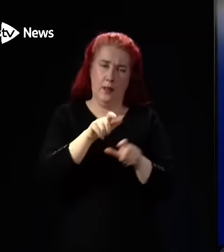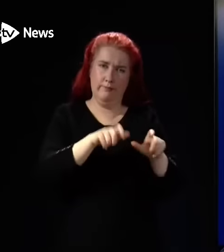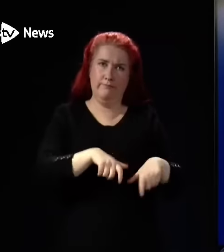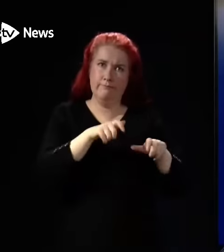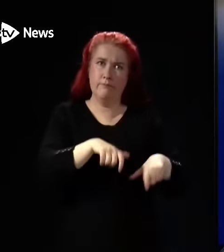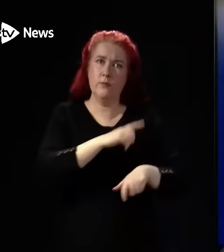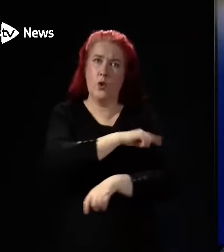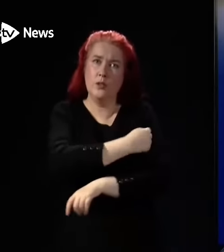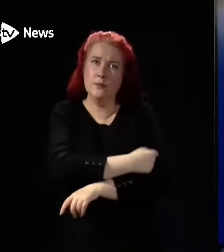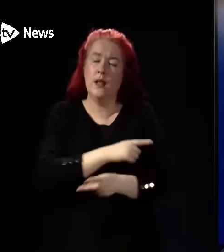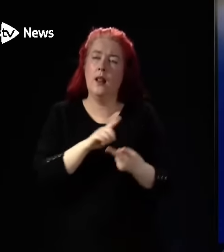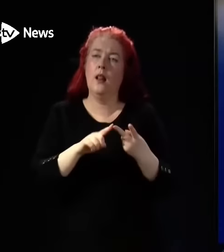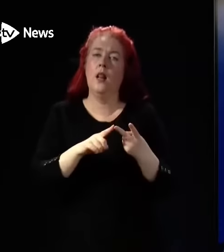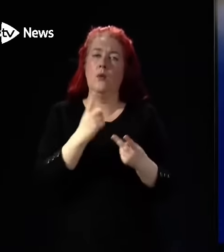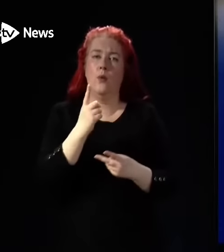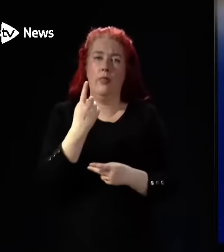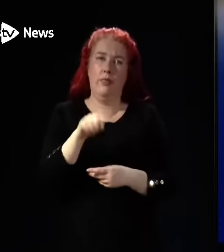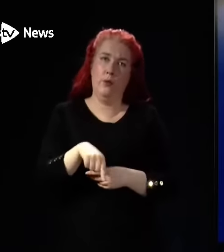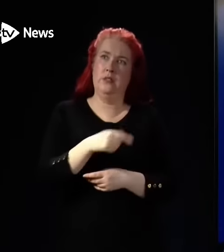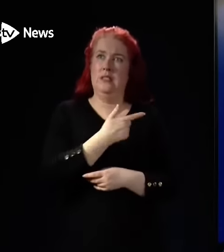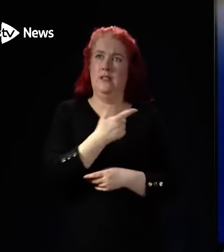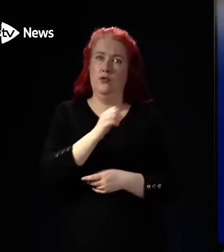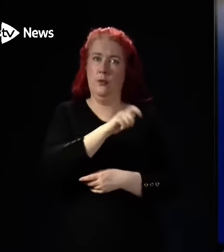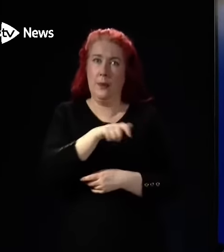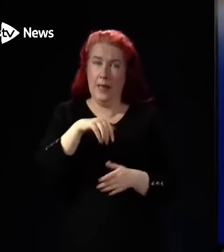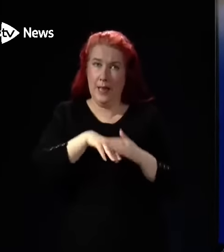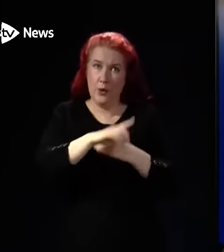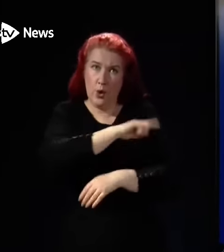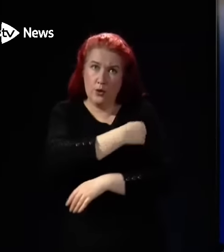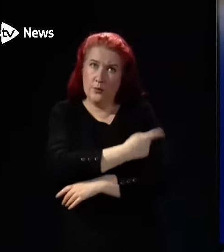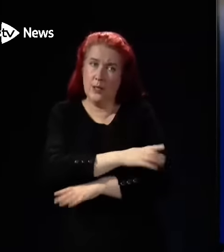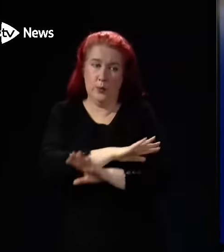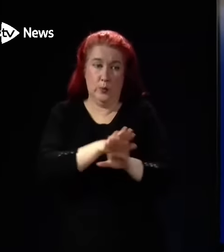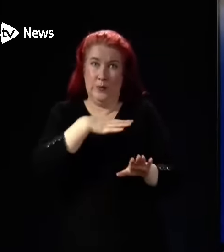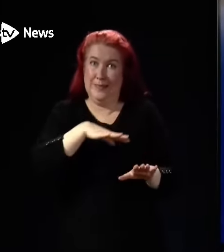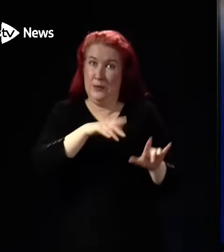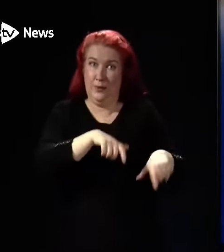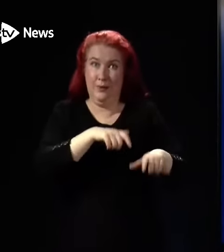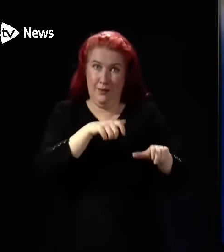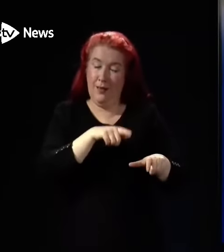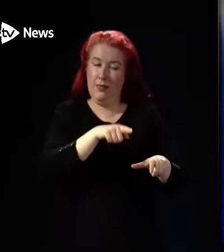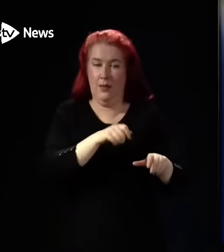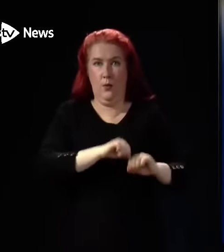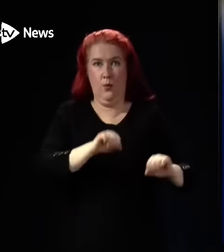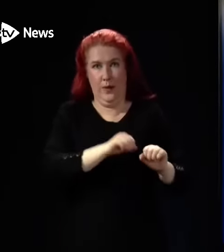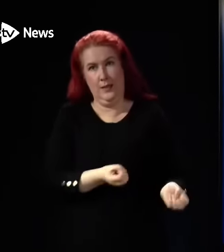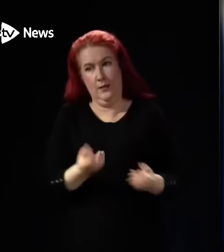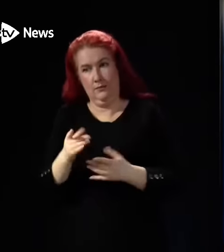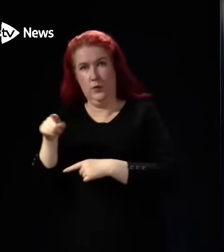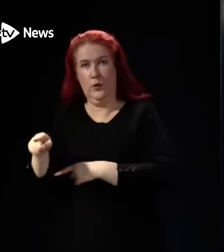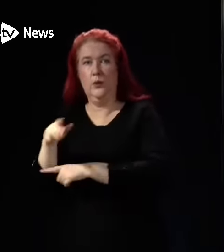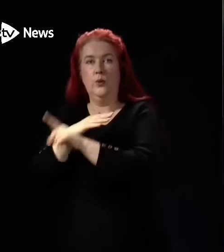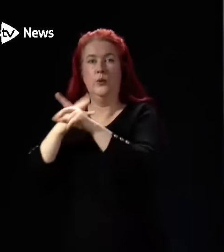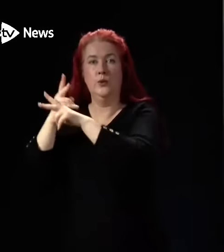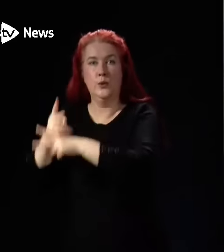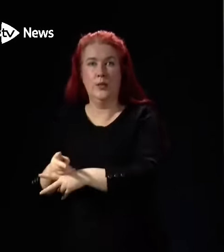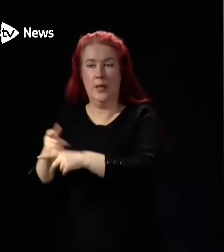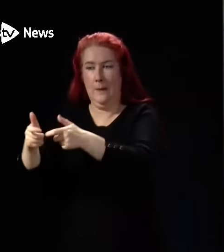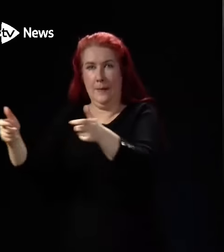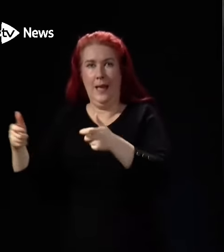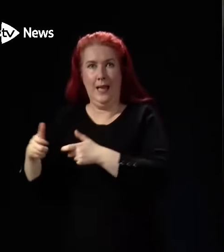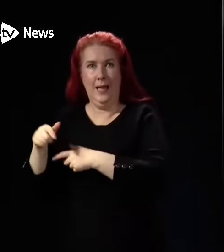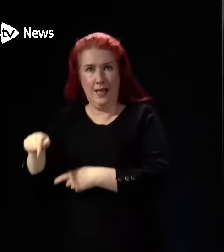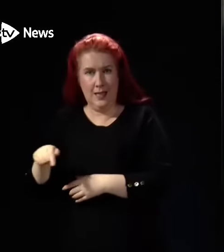1,700 people in hospital that don't need to be there. presuming the majority of them are waiting on social care packages or go back to that setting.